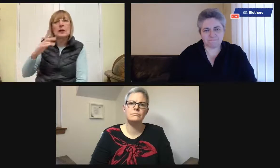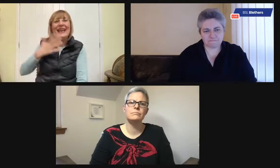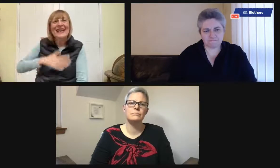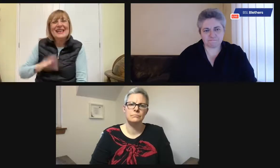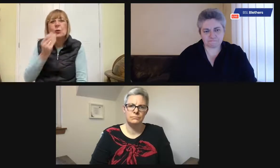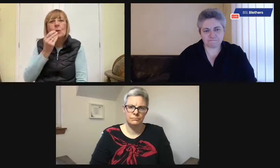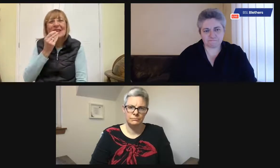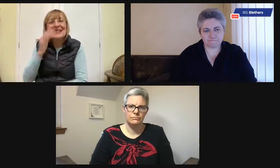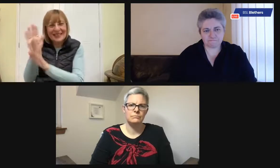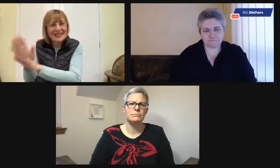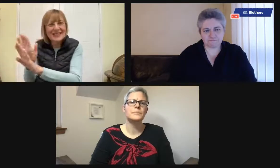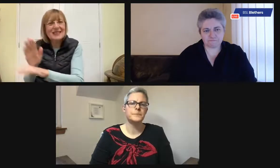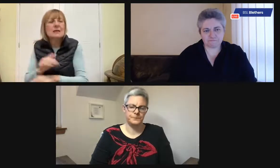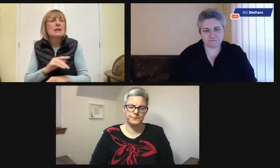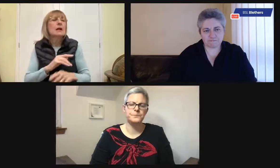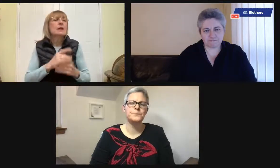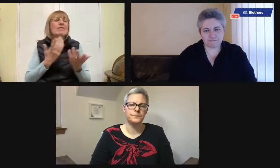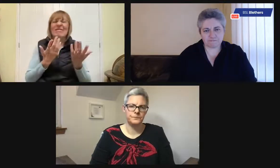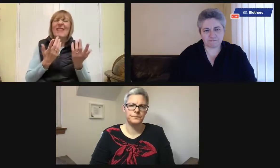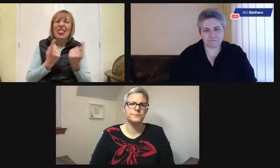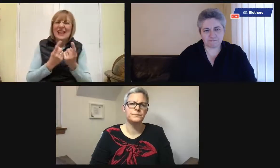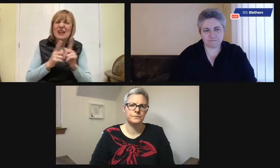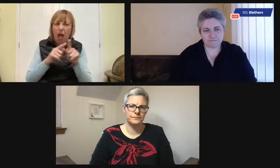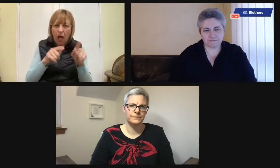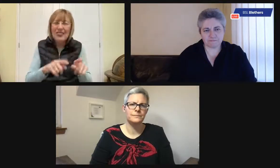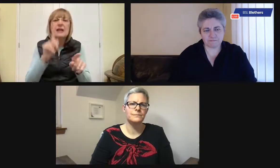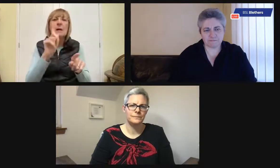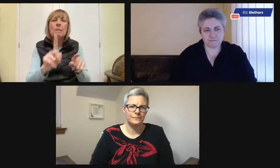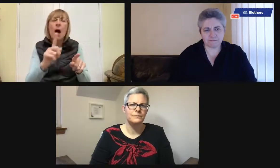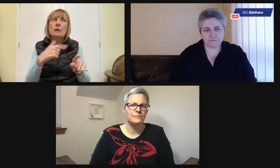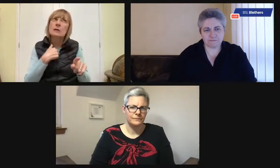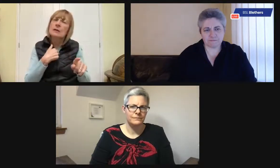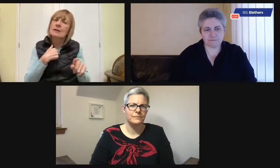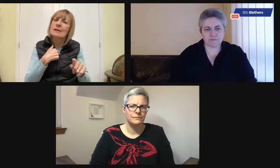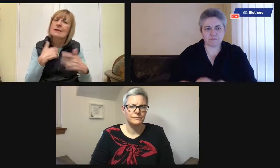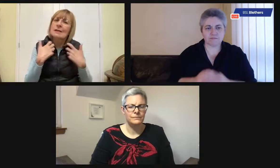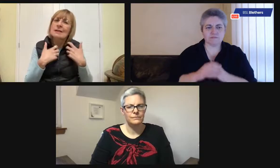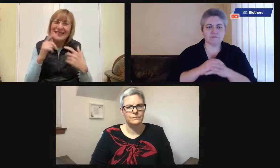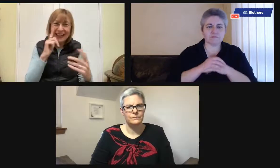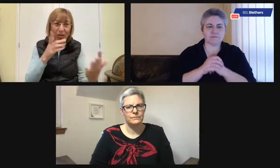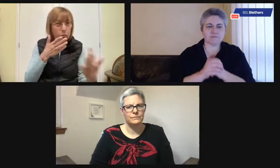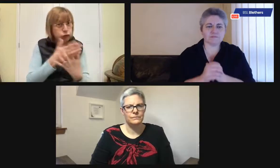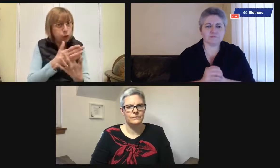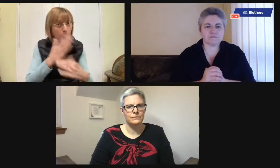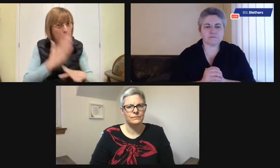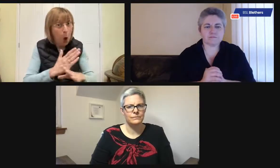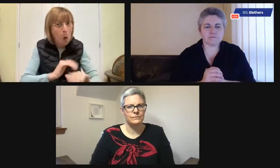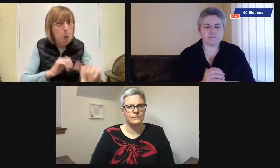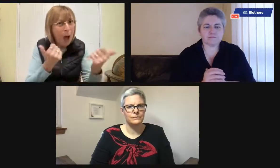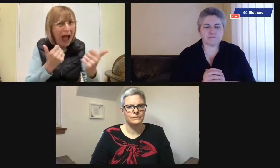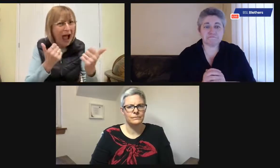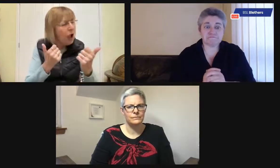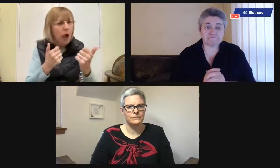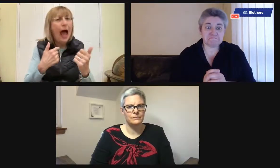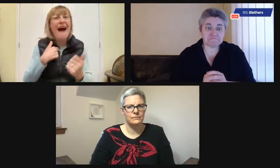Jeff's favourites, the things you might need to eat to stay healthy. So those kinds of things.